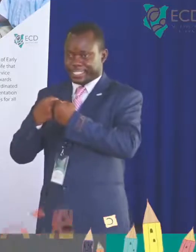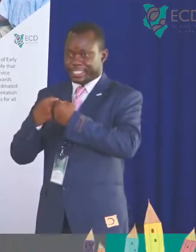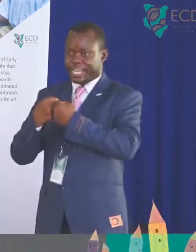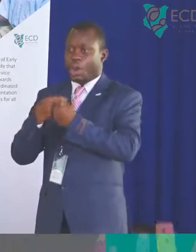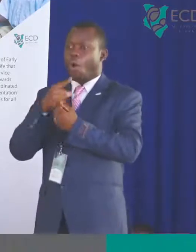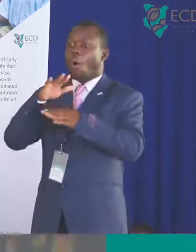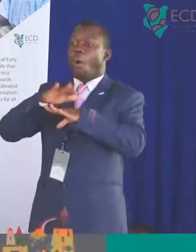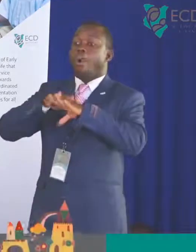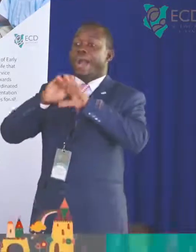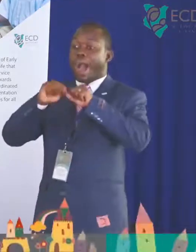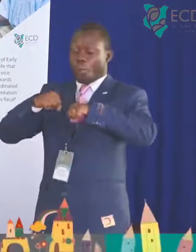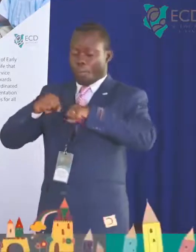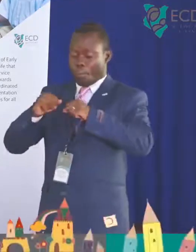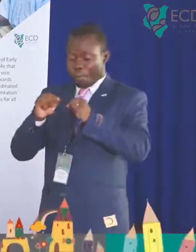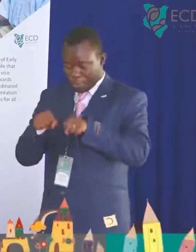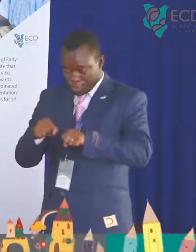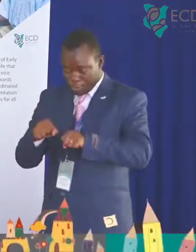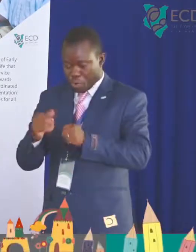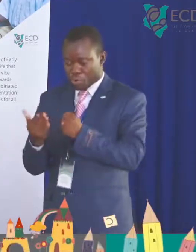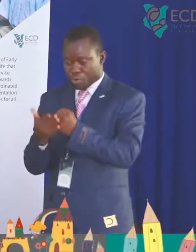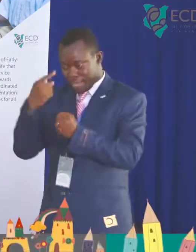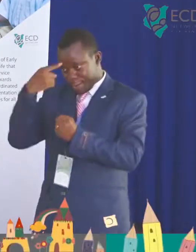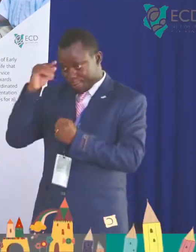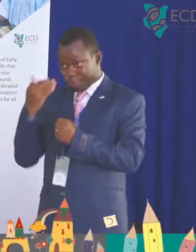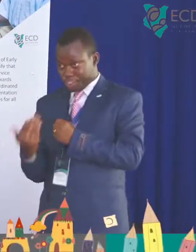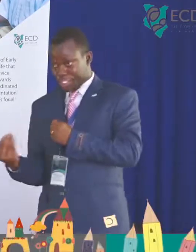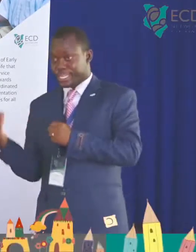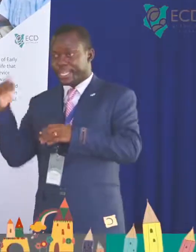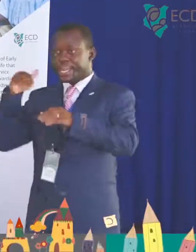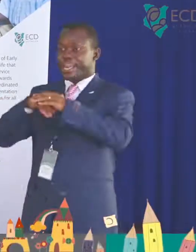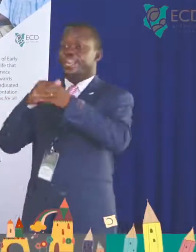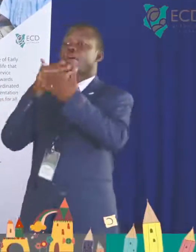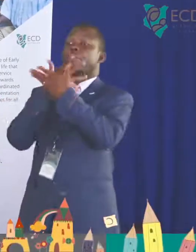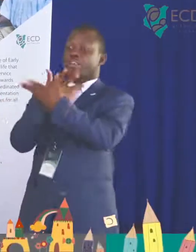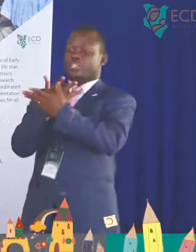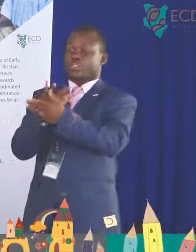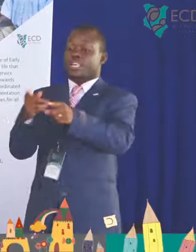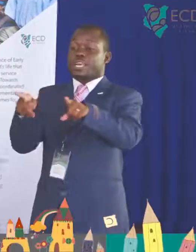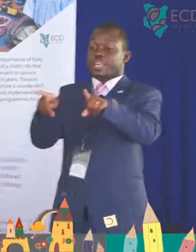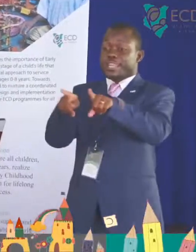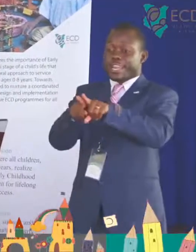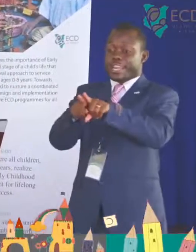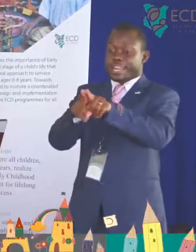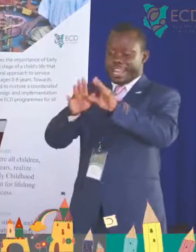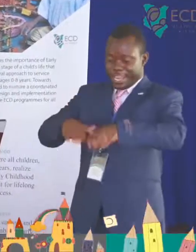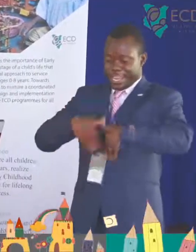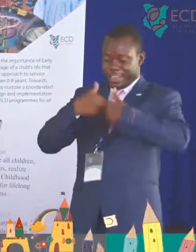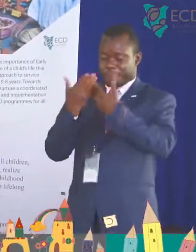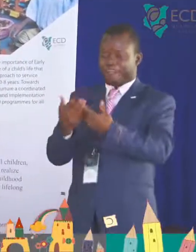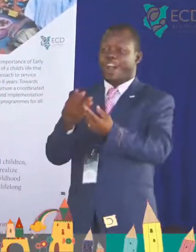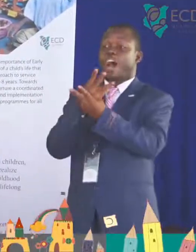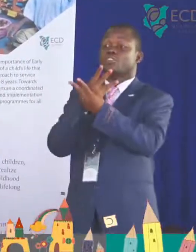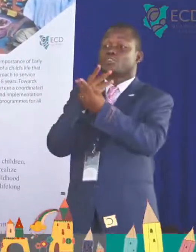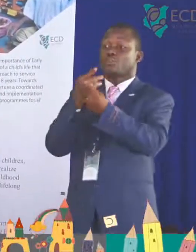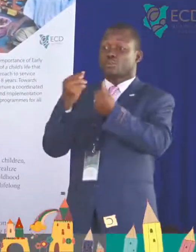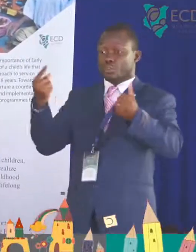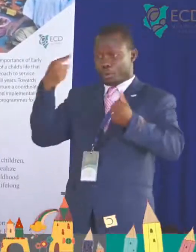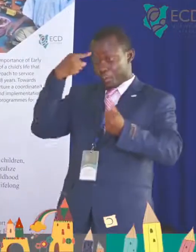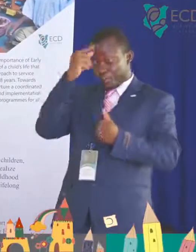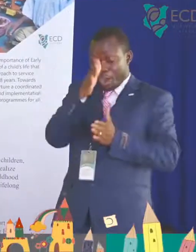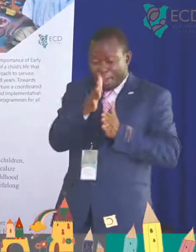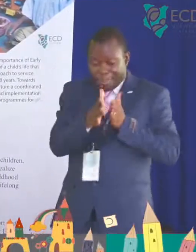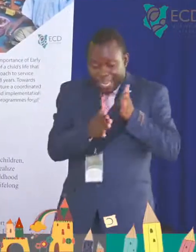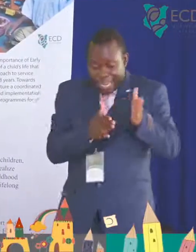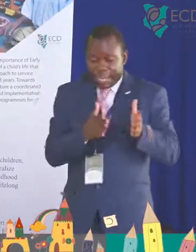practices adopted over time in our women prisons, and then define a workable solution and a work plan to